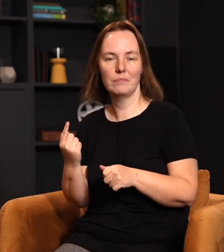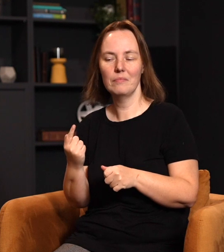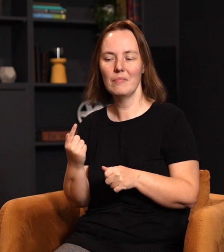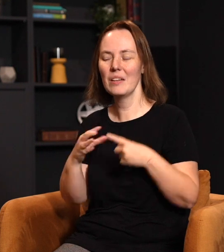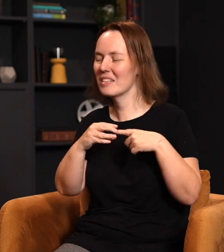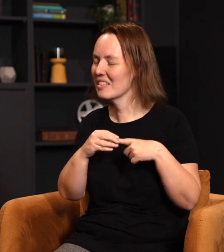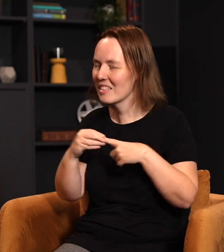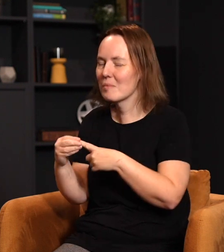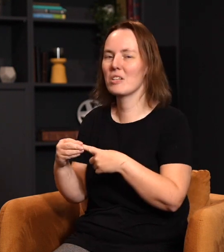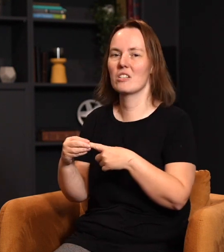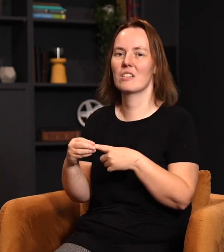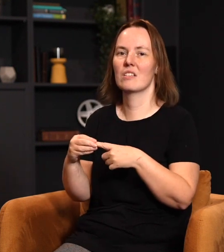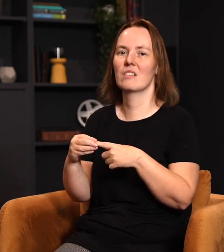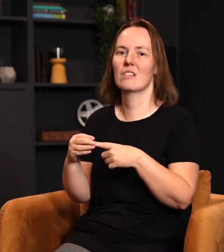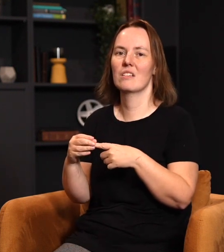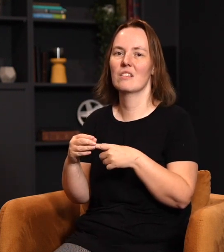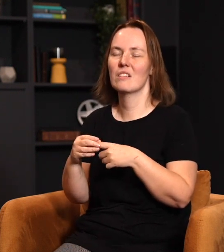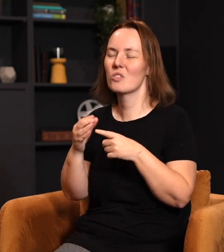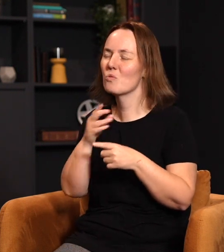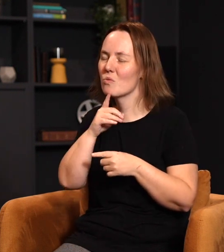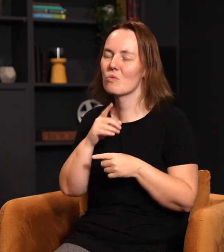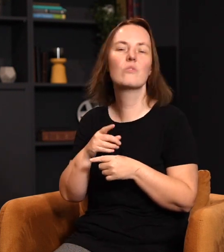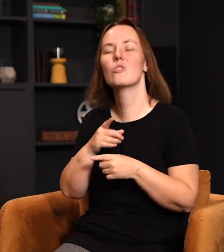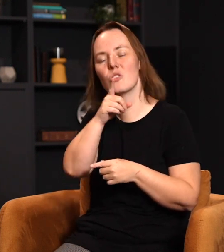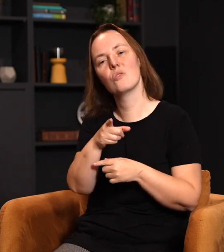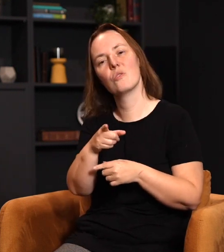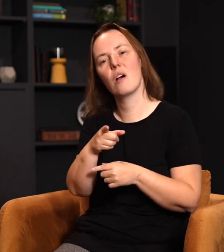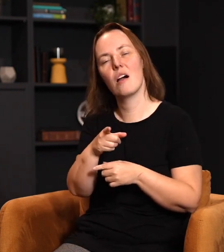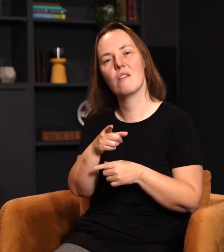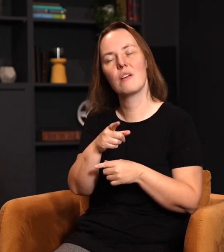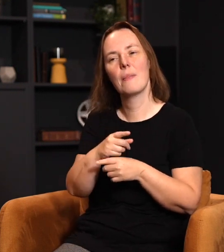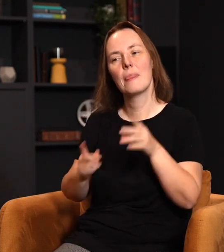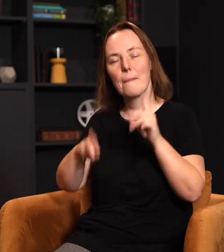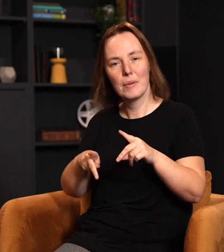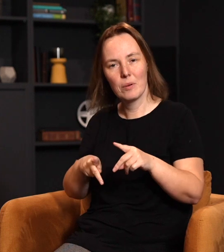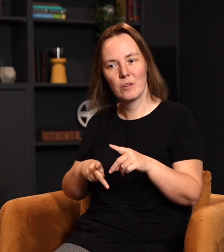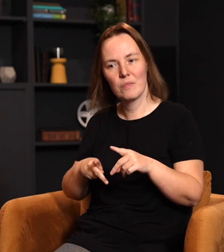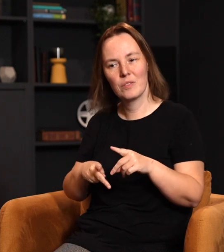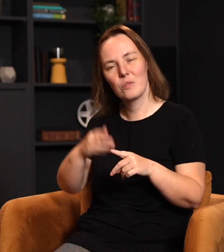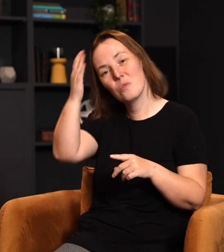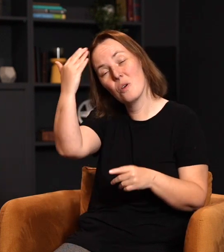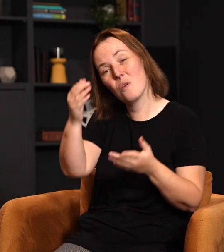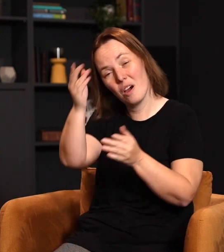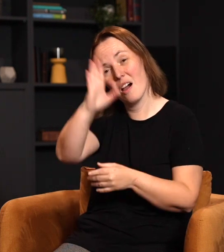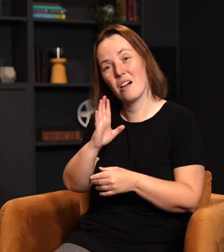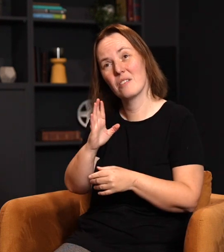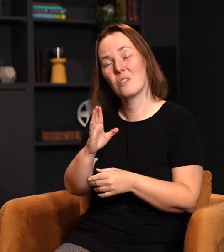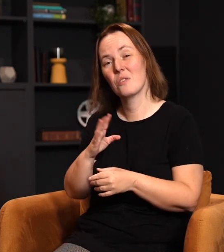is especially true, I believe, of those of us who know Jesus Christ because if the Spirit of God lives within you, then you don't just speak as people. We